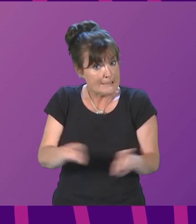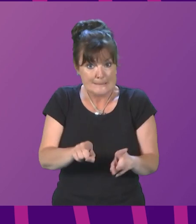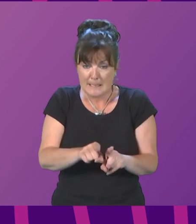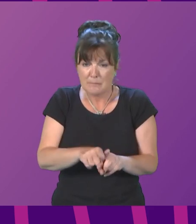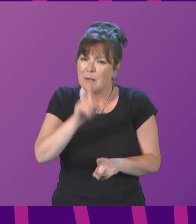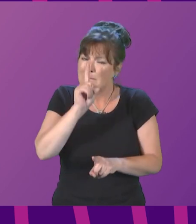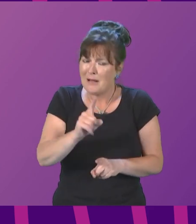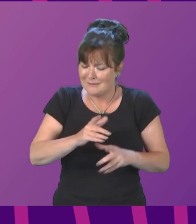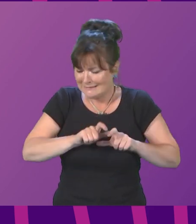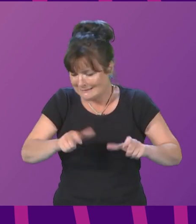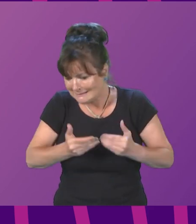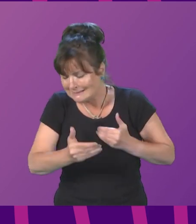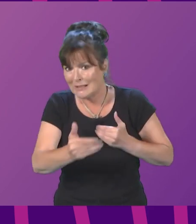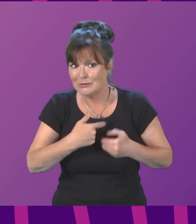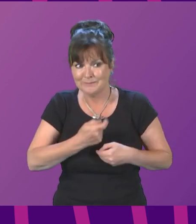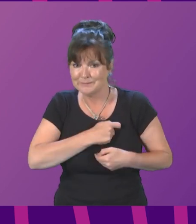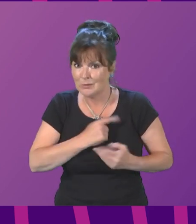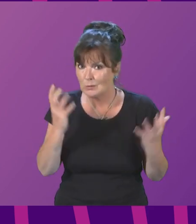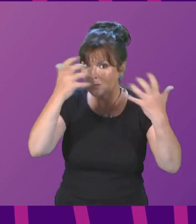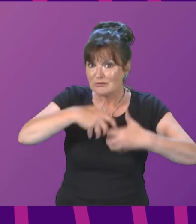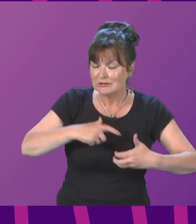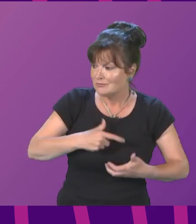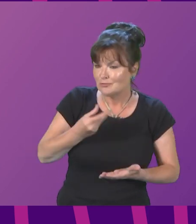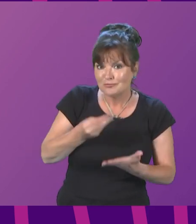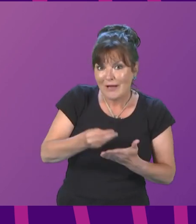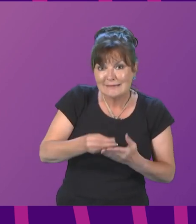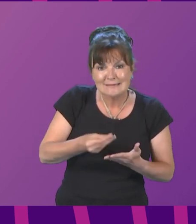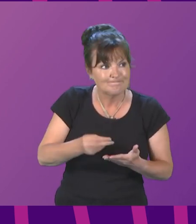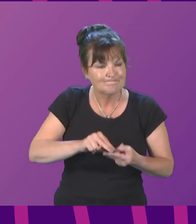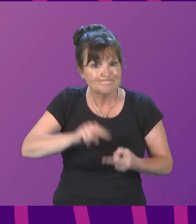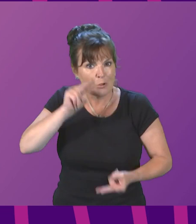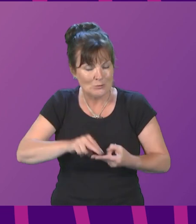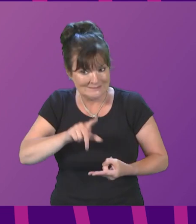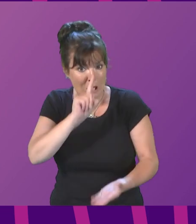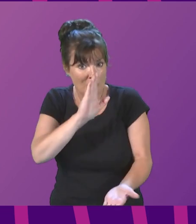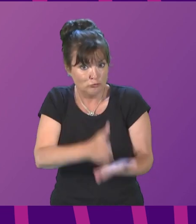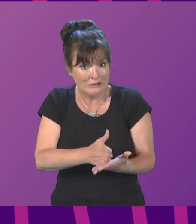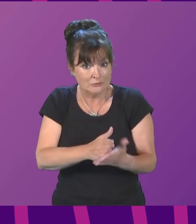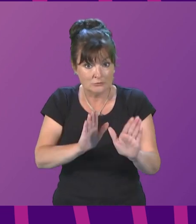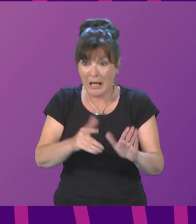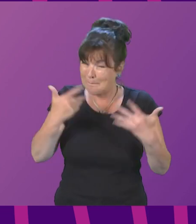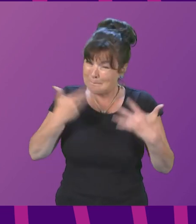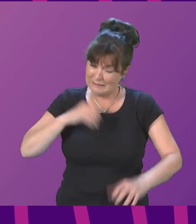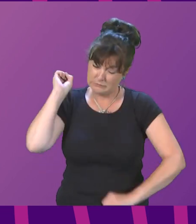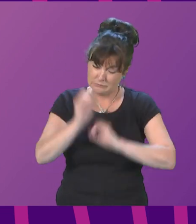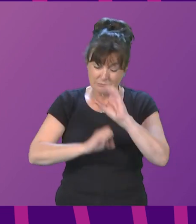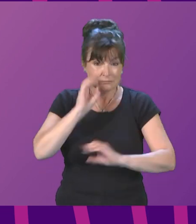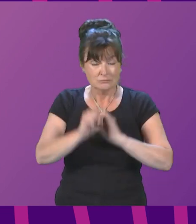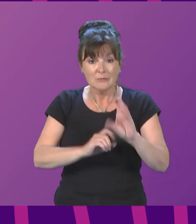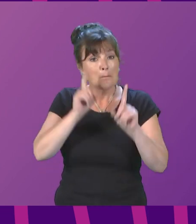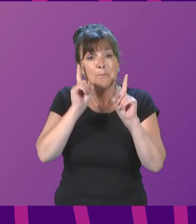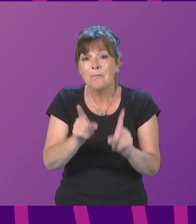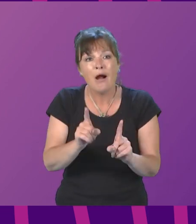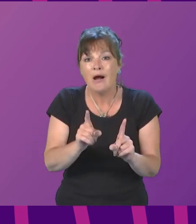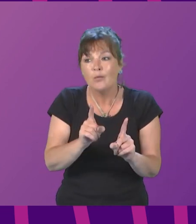and rising costs are very real. Quite simply, given all I have set out, we cannot do everything that in more